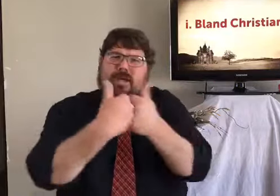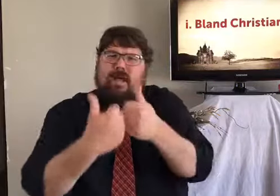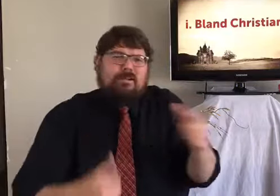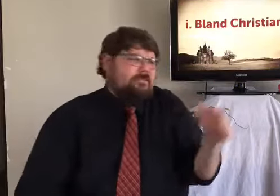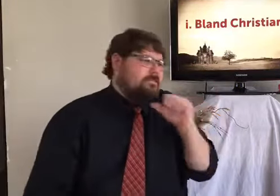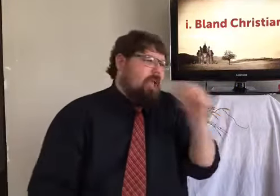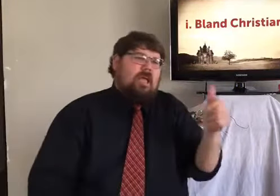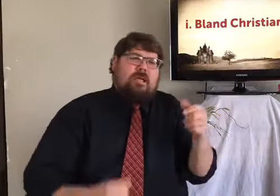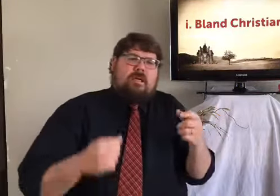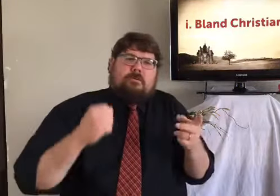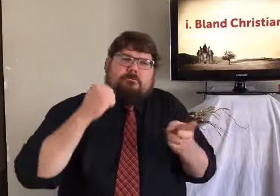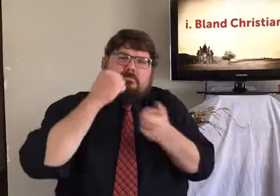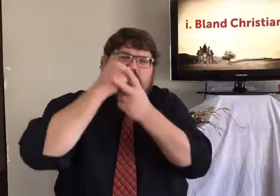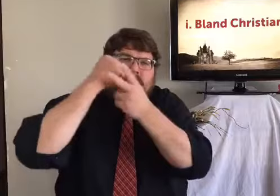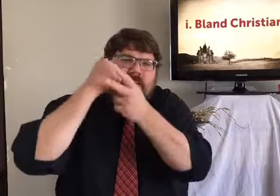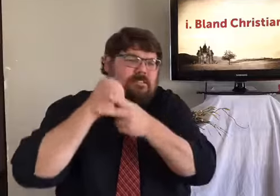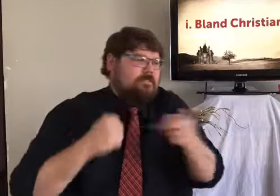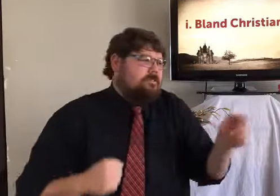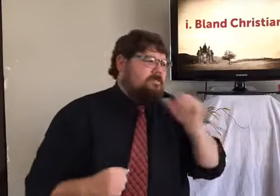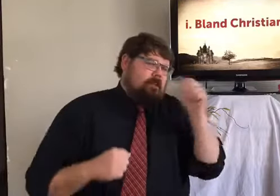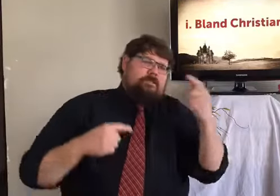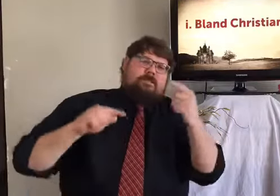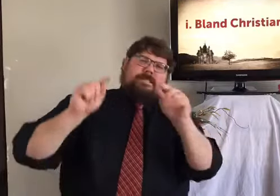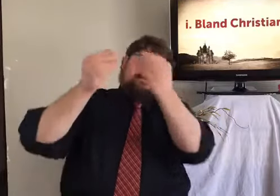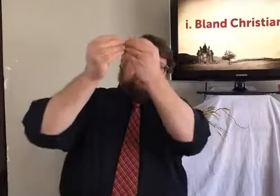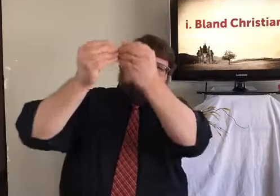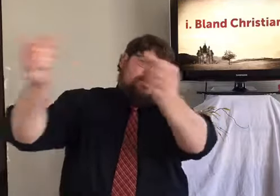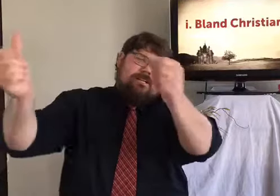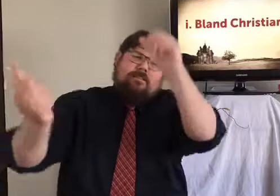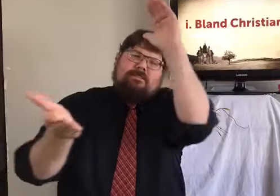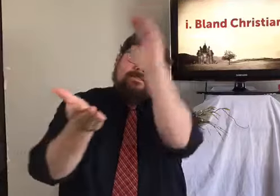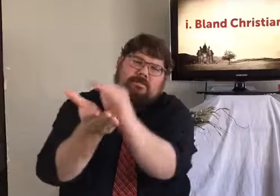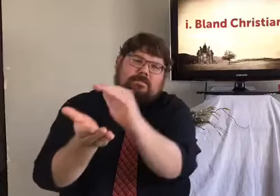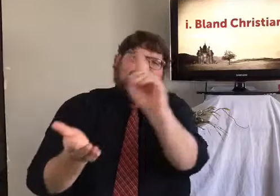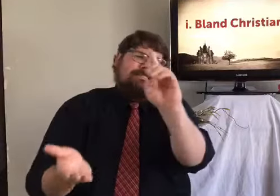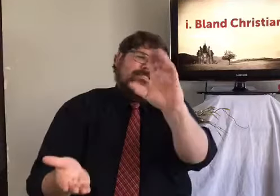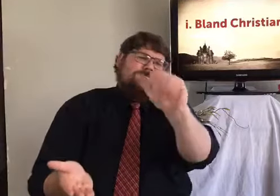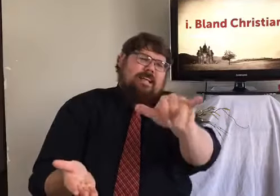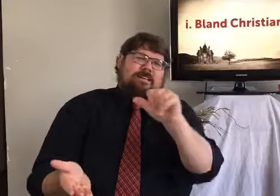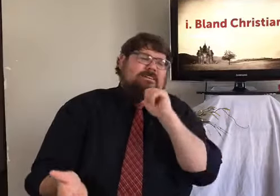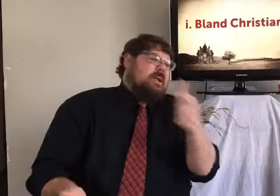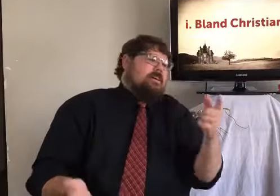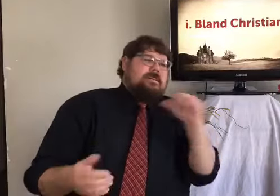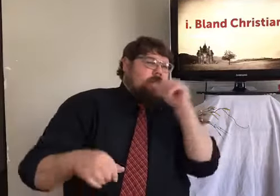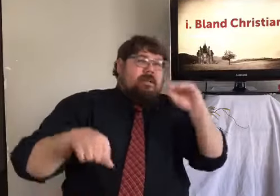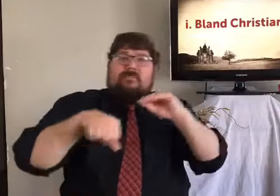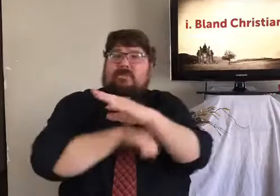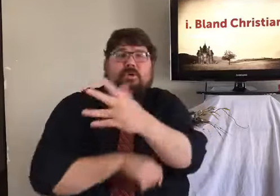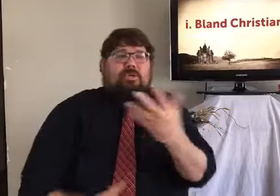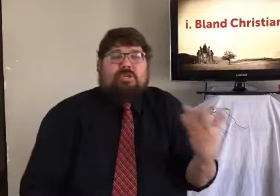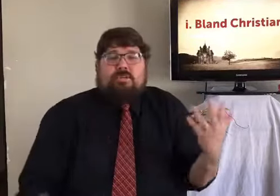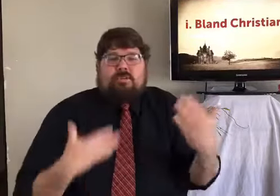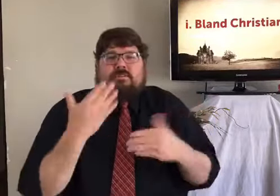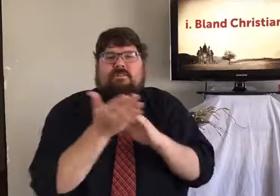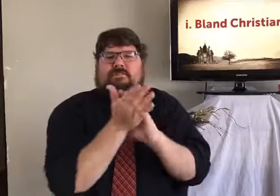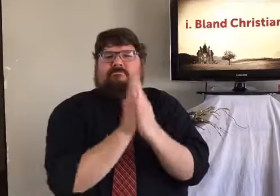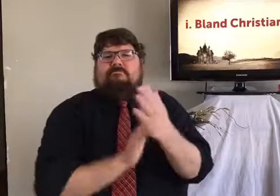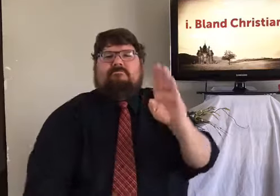And a bland Christian is easily ignored by the world because that Christian is not actively trying to